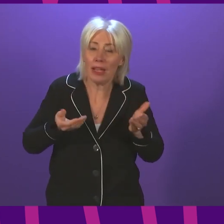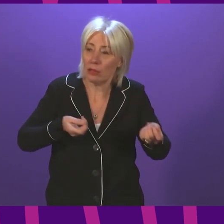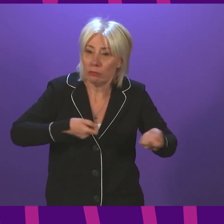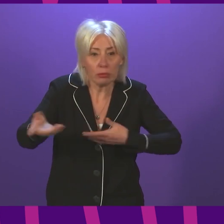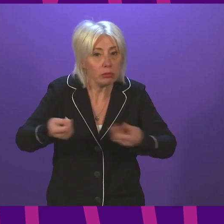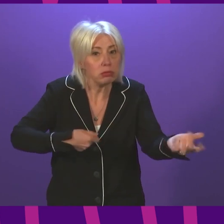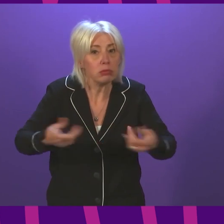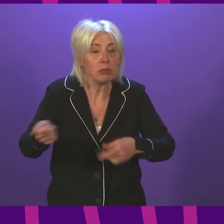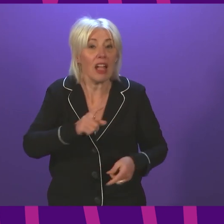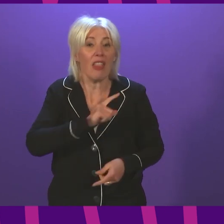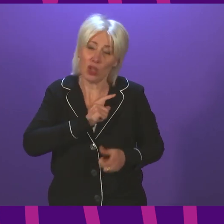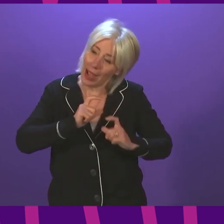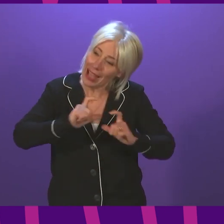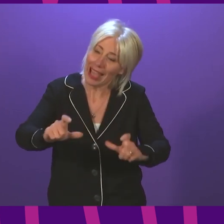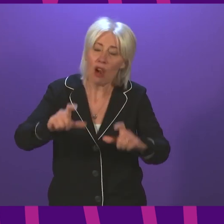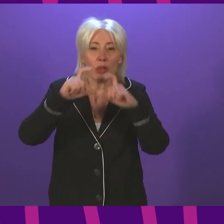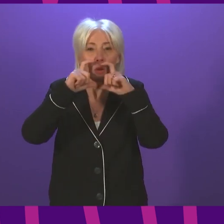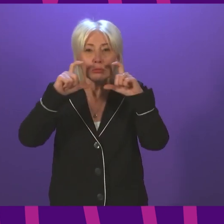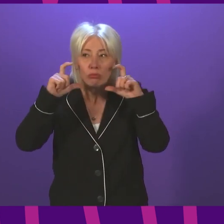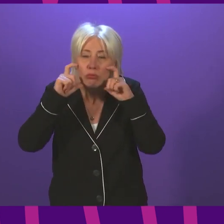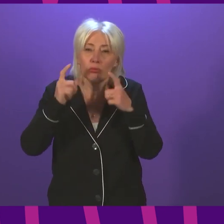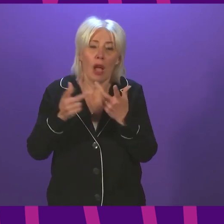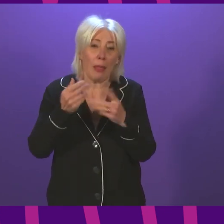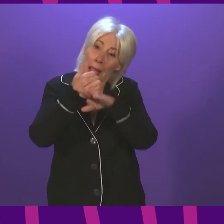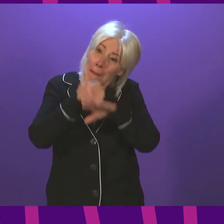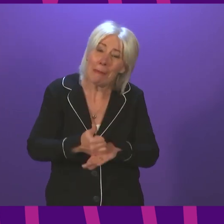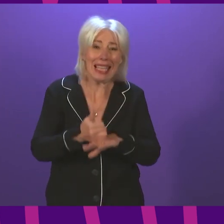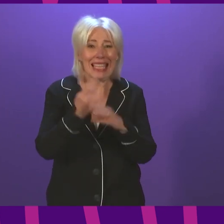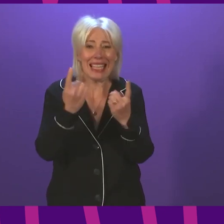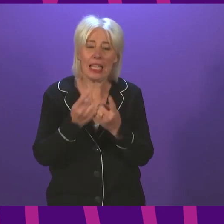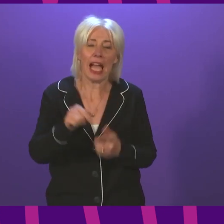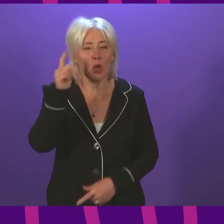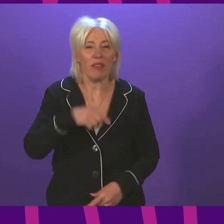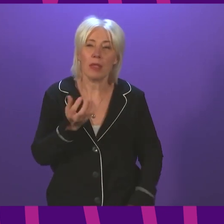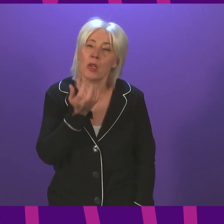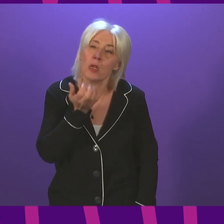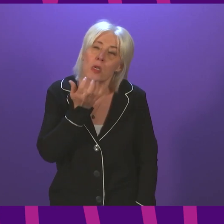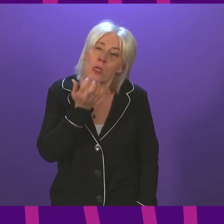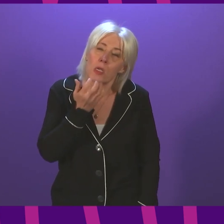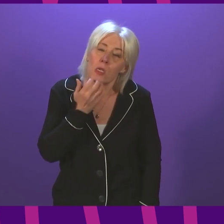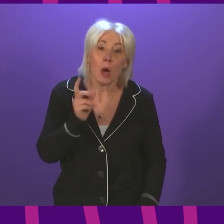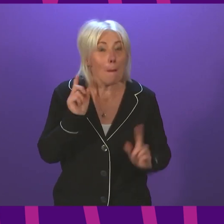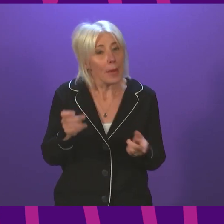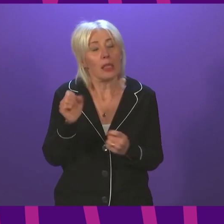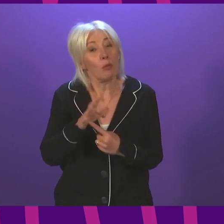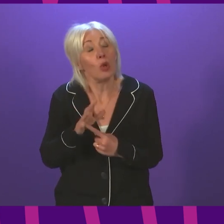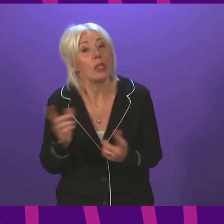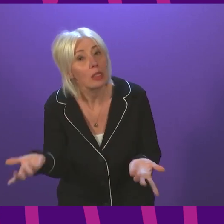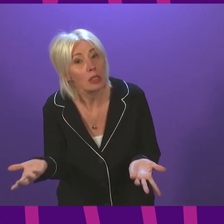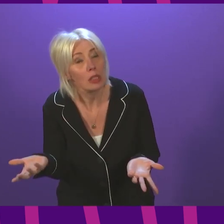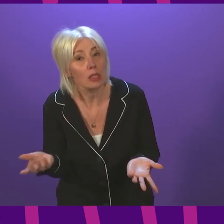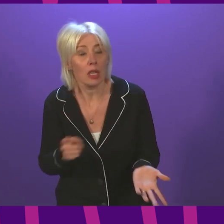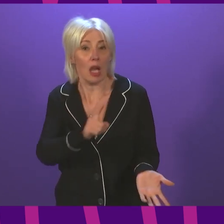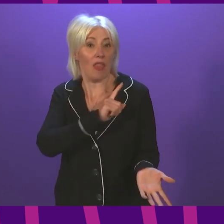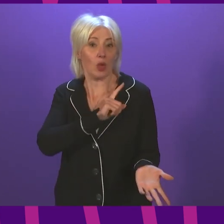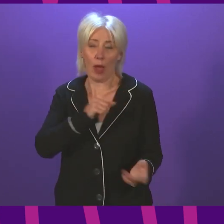we're asking people to continue to wear face coverings, to do all of these other basic things that are really tedious for everybody but still important. And it is also why